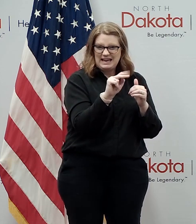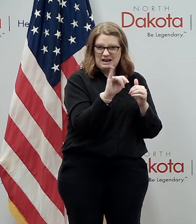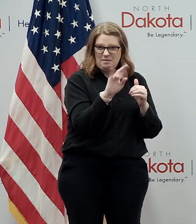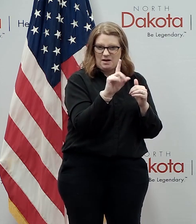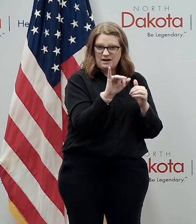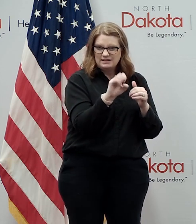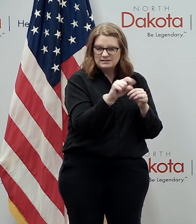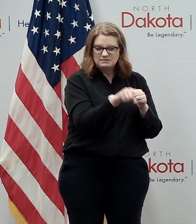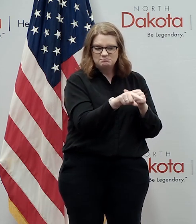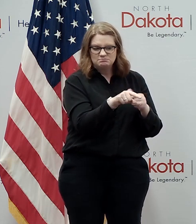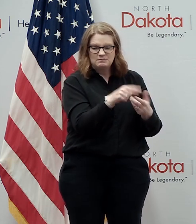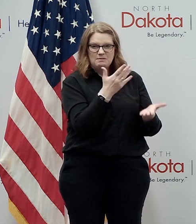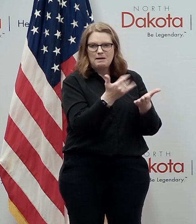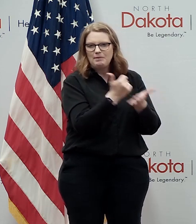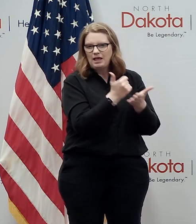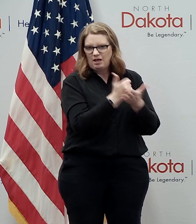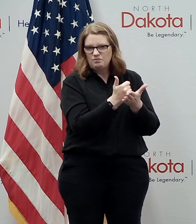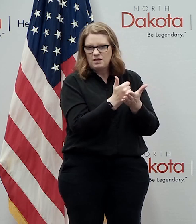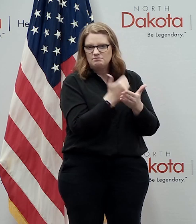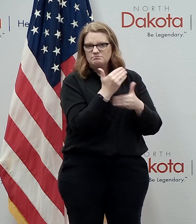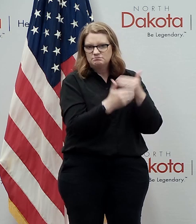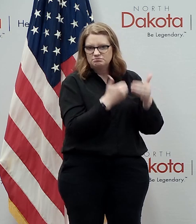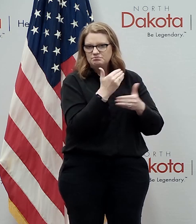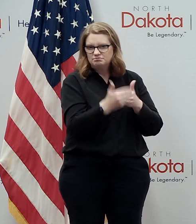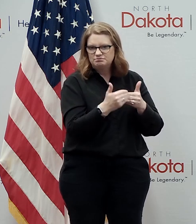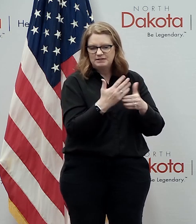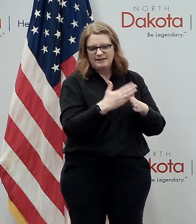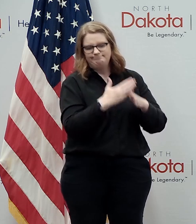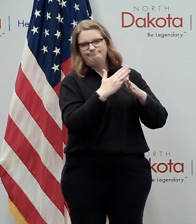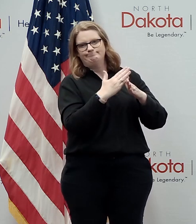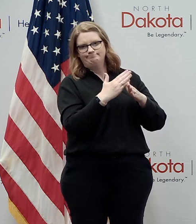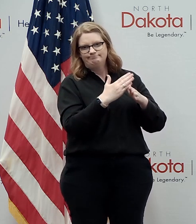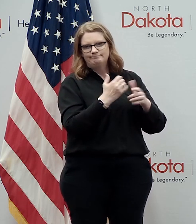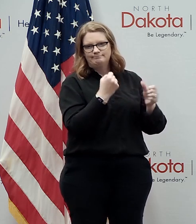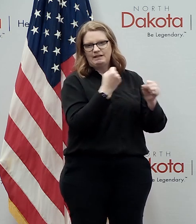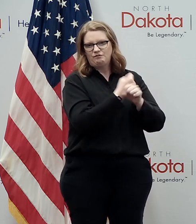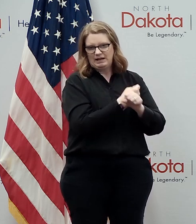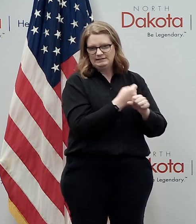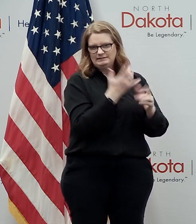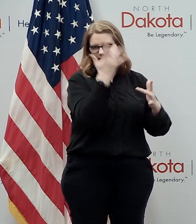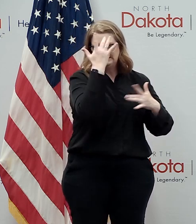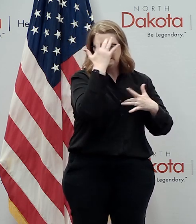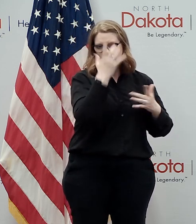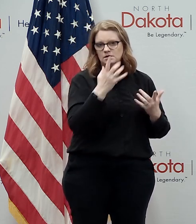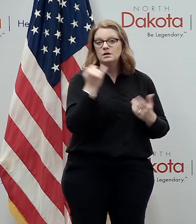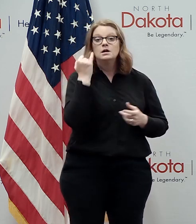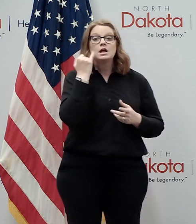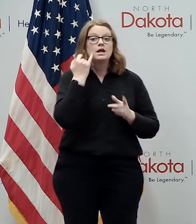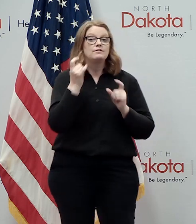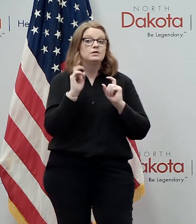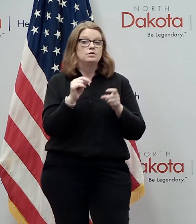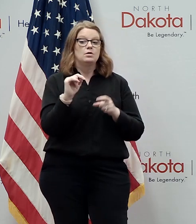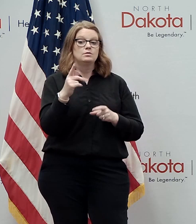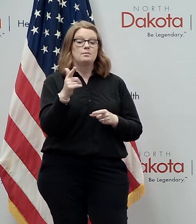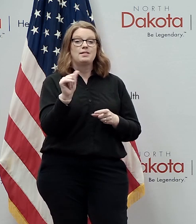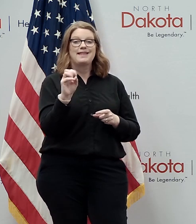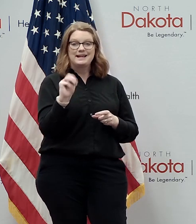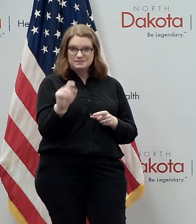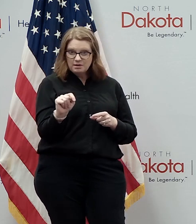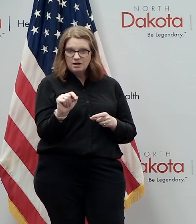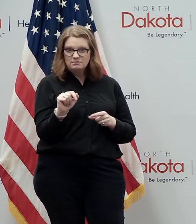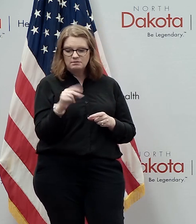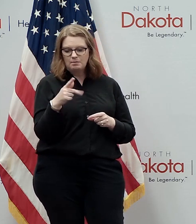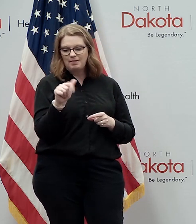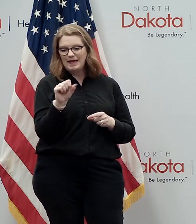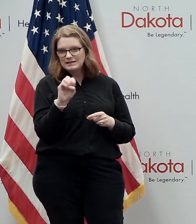it may help them fight off the disease and so again if you donate plasma to make this treatment possible for others